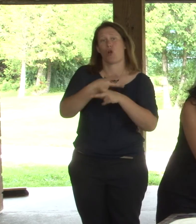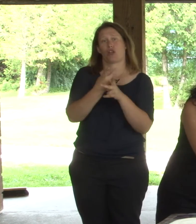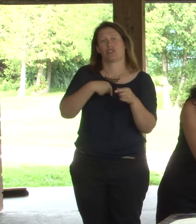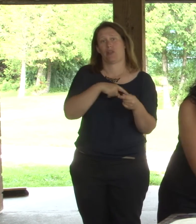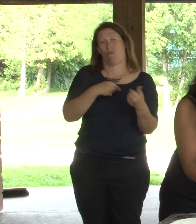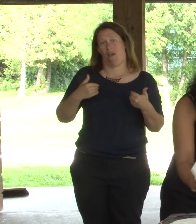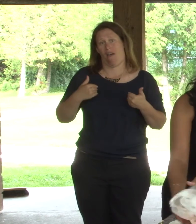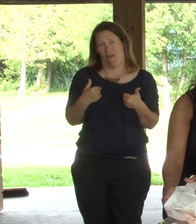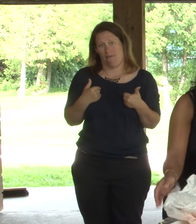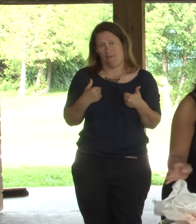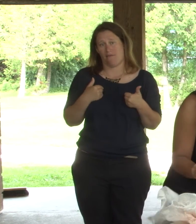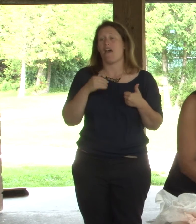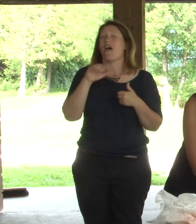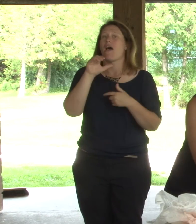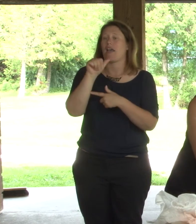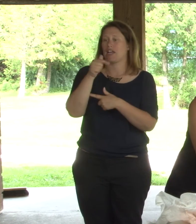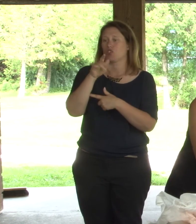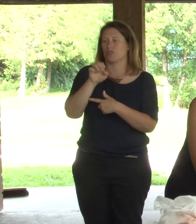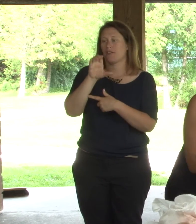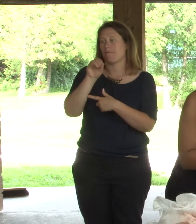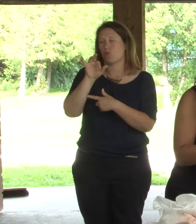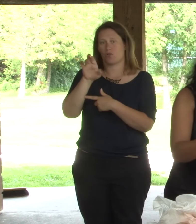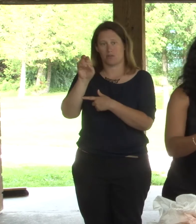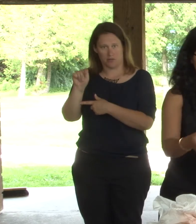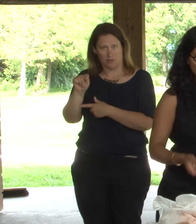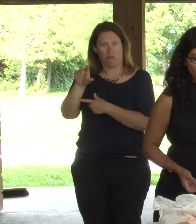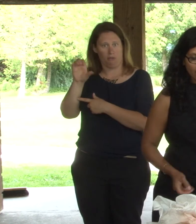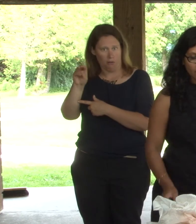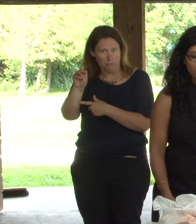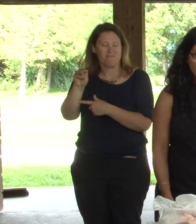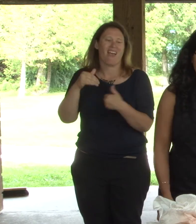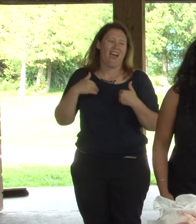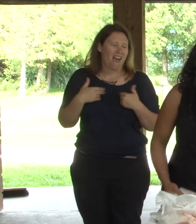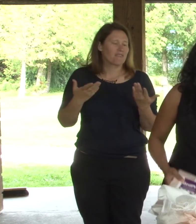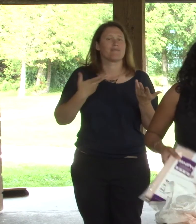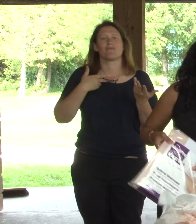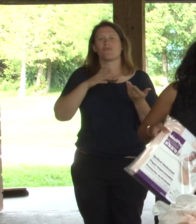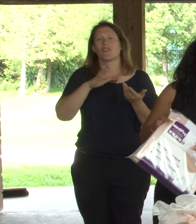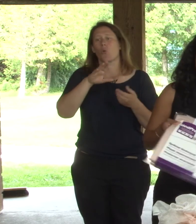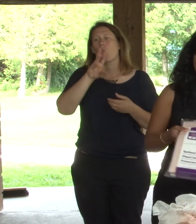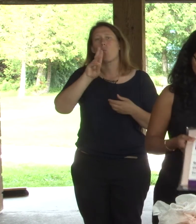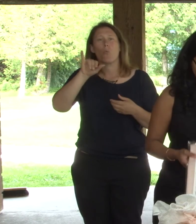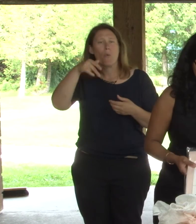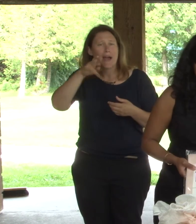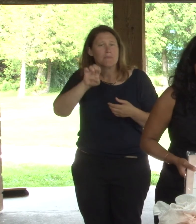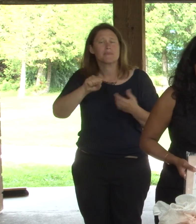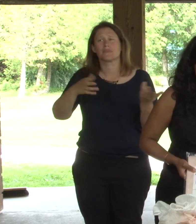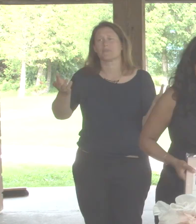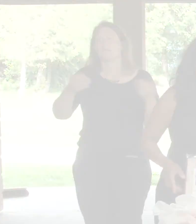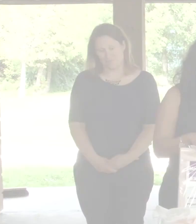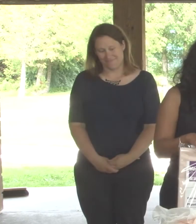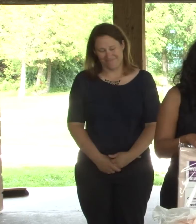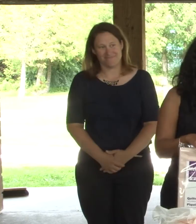for adult incontinence. We also have wipes, wash creams. We have, uh, protection for beds and